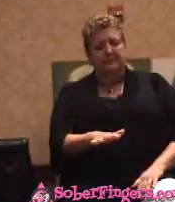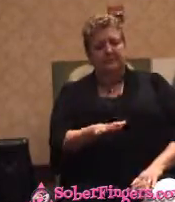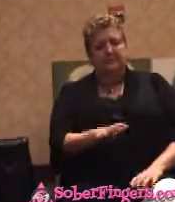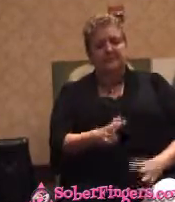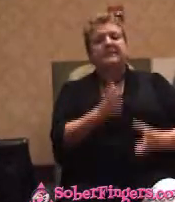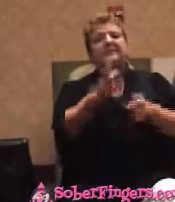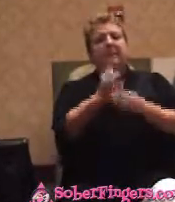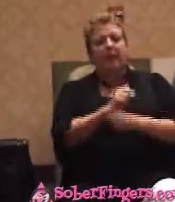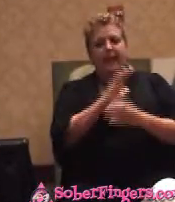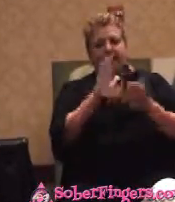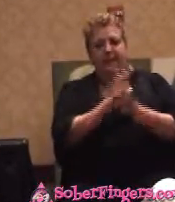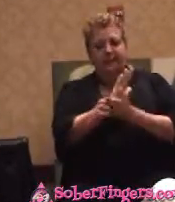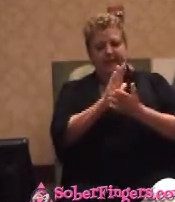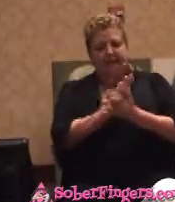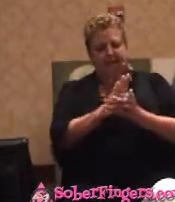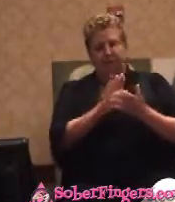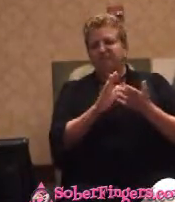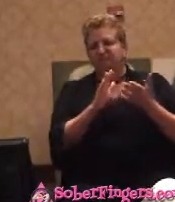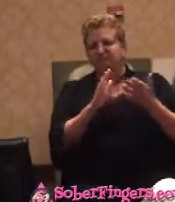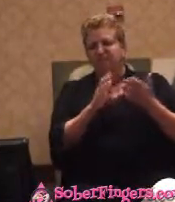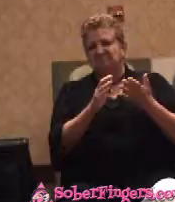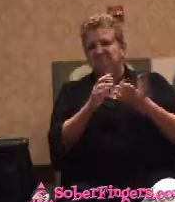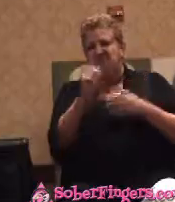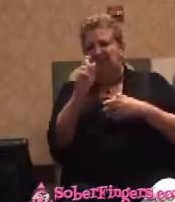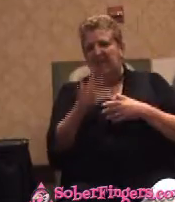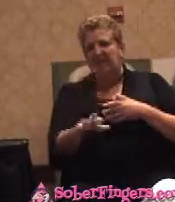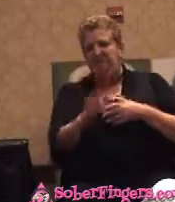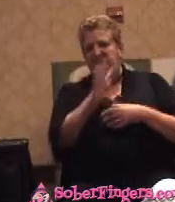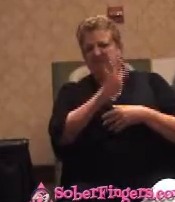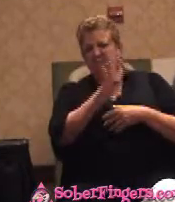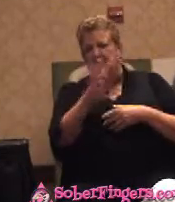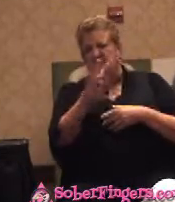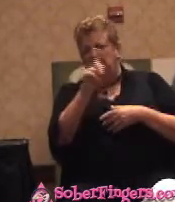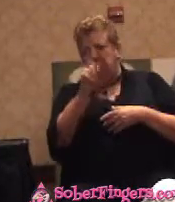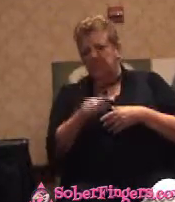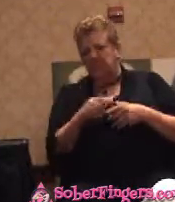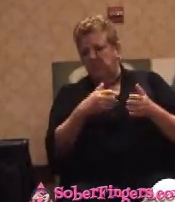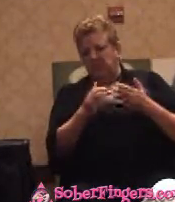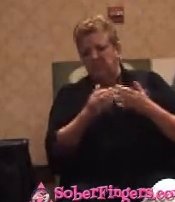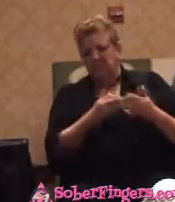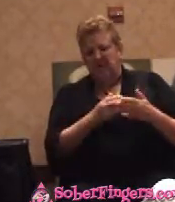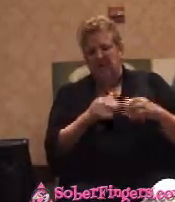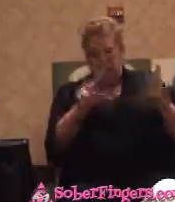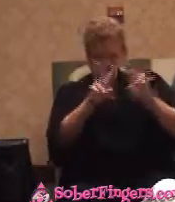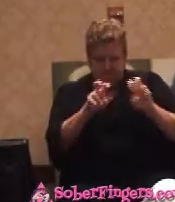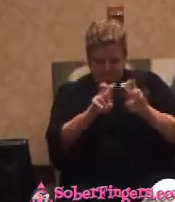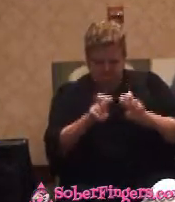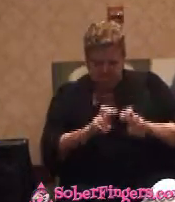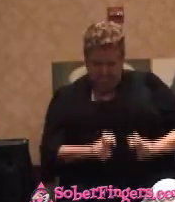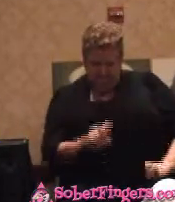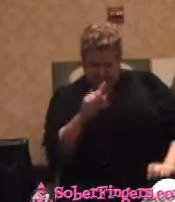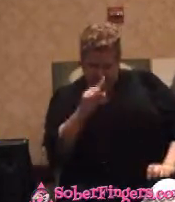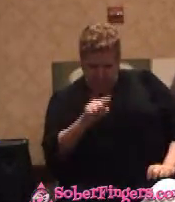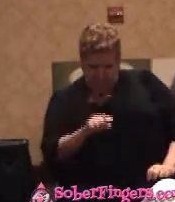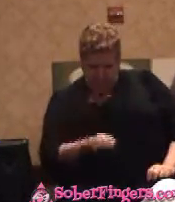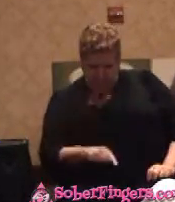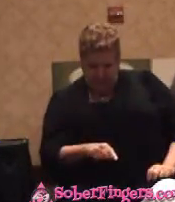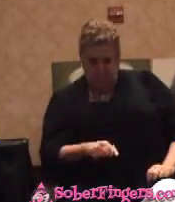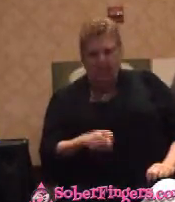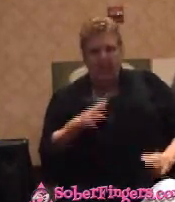test. 44 questions or whatever it was. I carefully studied it and decided where I wanted to wind up with this test.